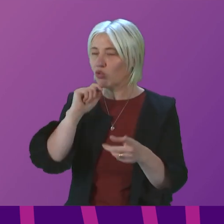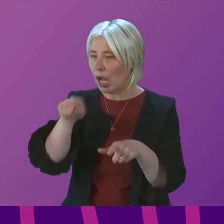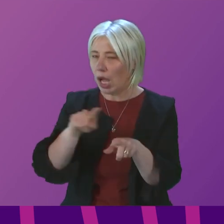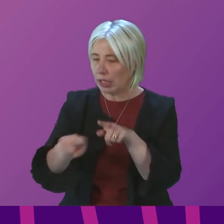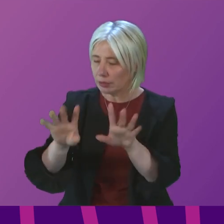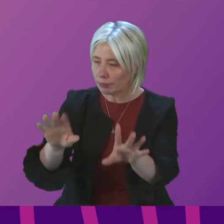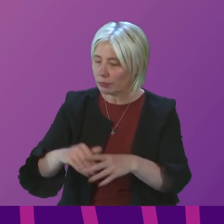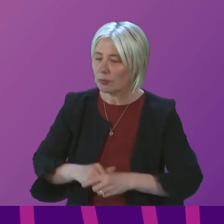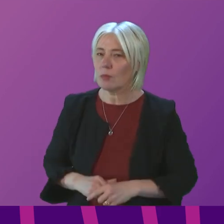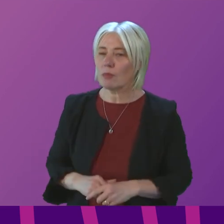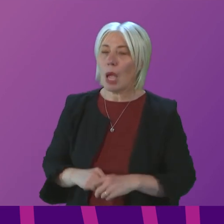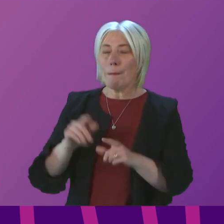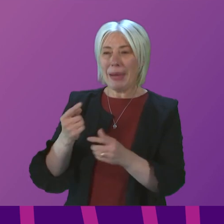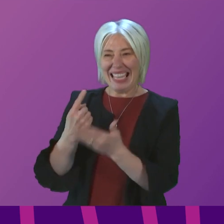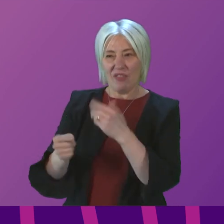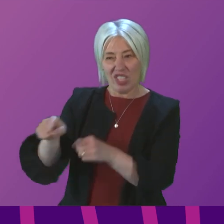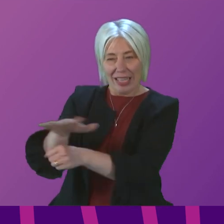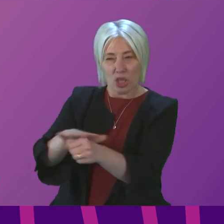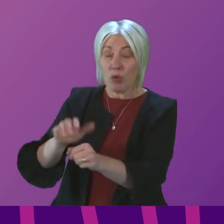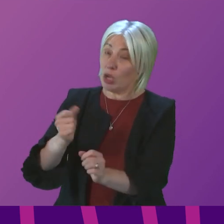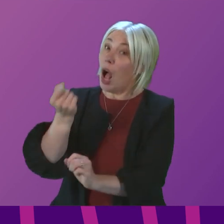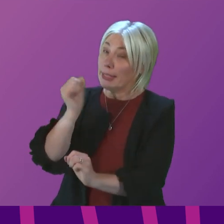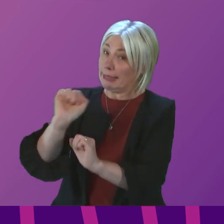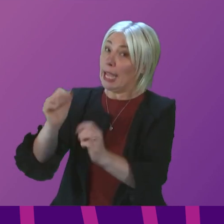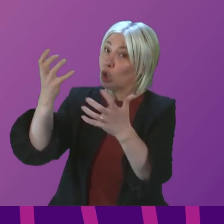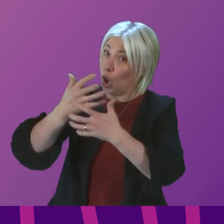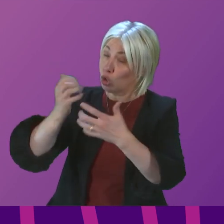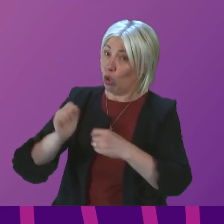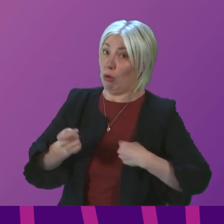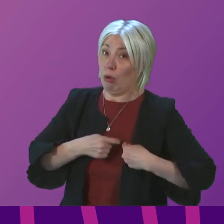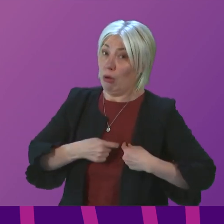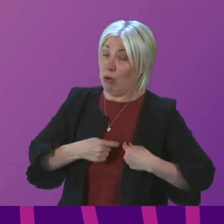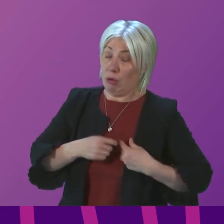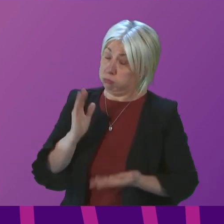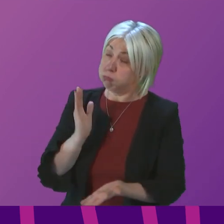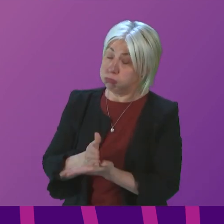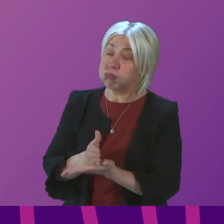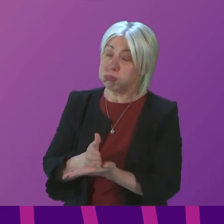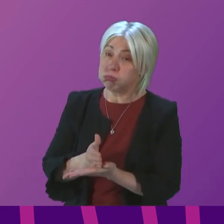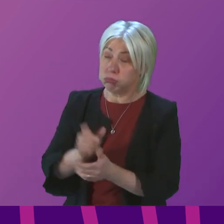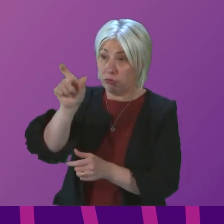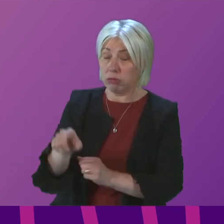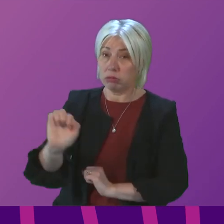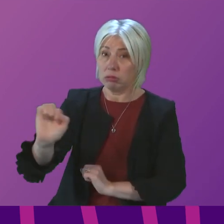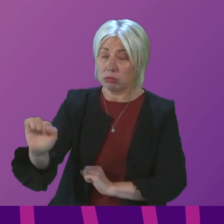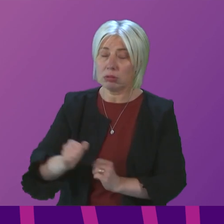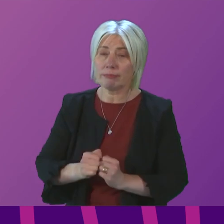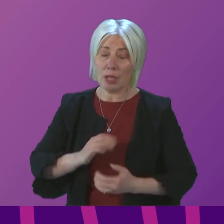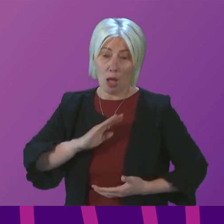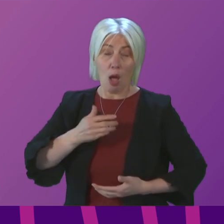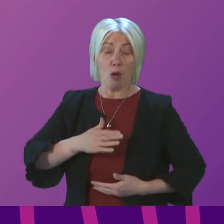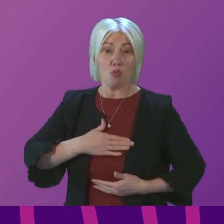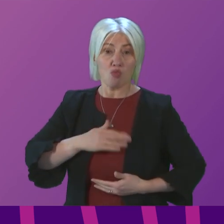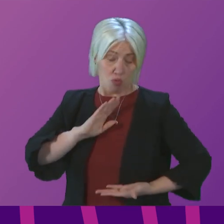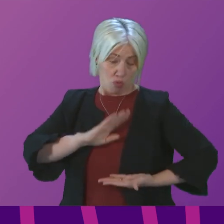respect to the individual case, of course, I understand the concern and the anxiety of the individual concerned. Breast screening